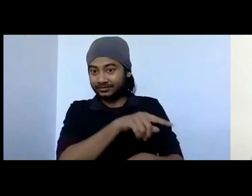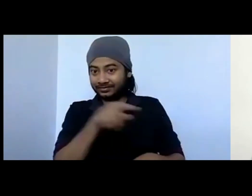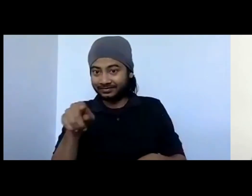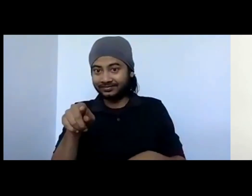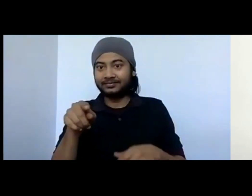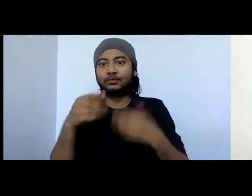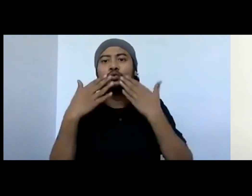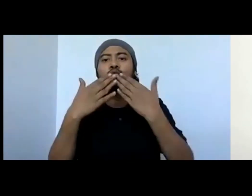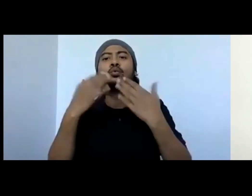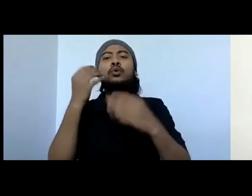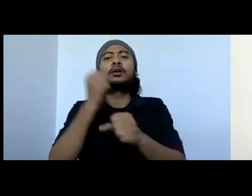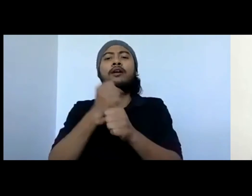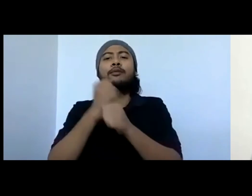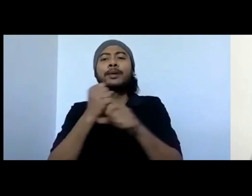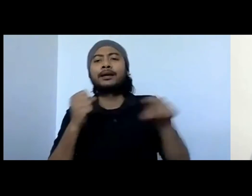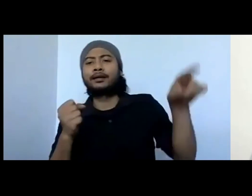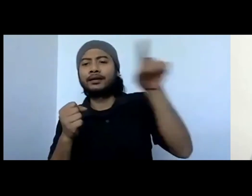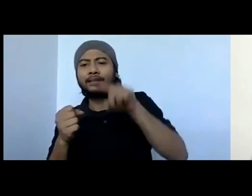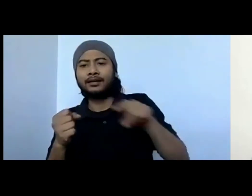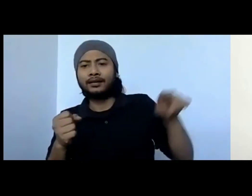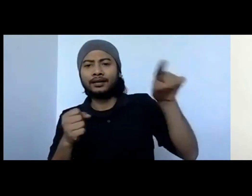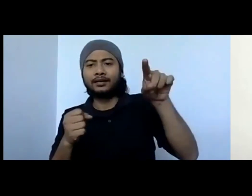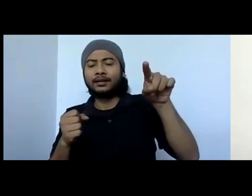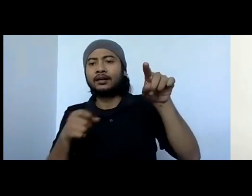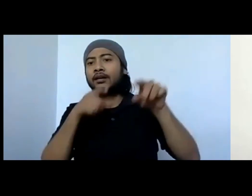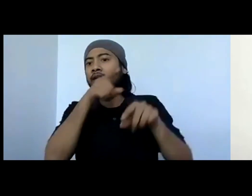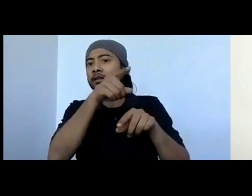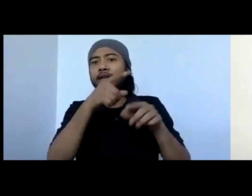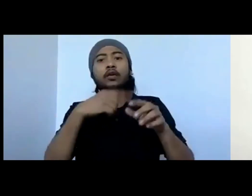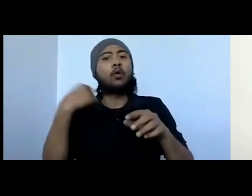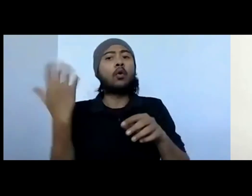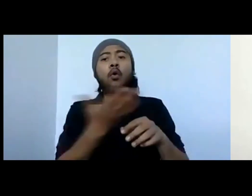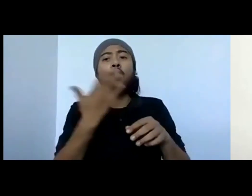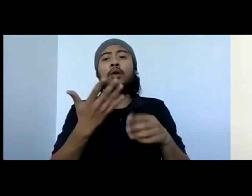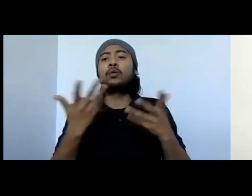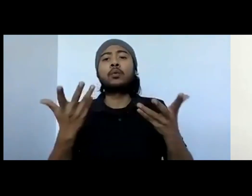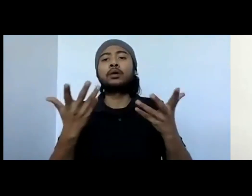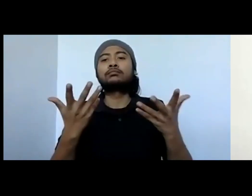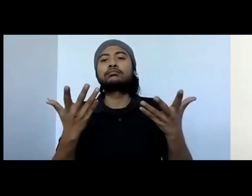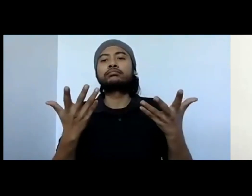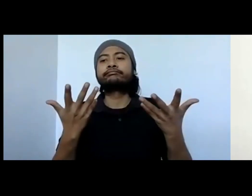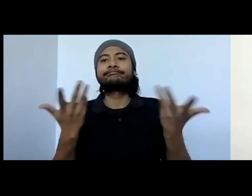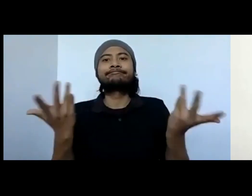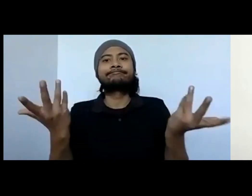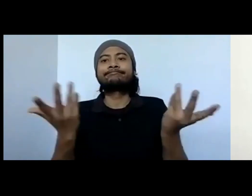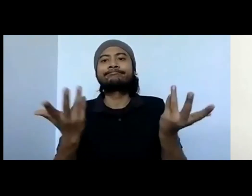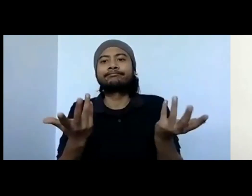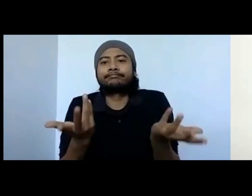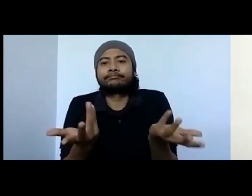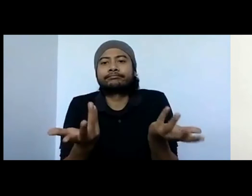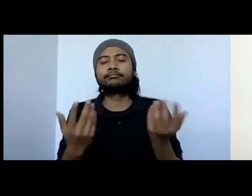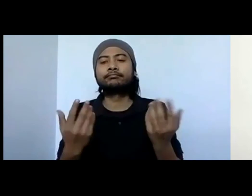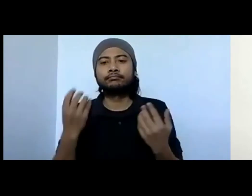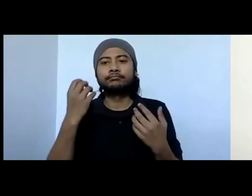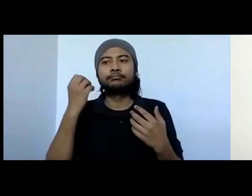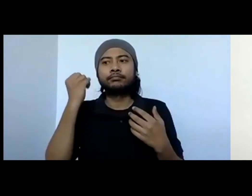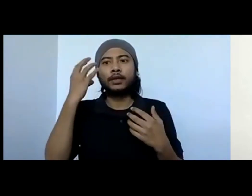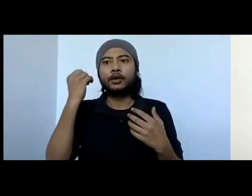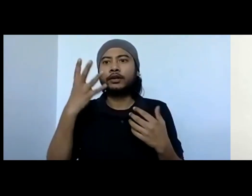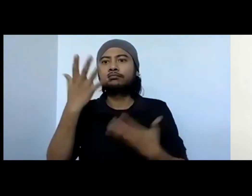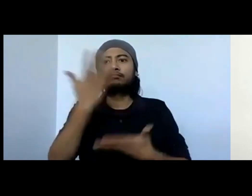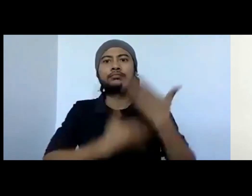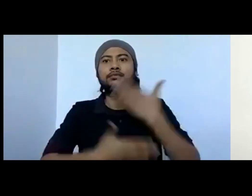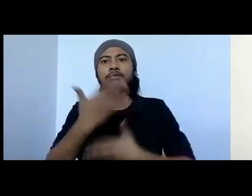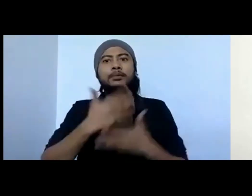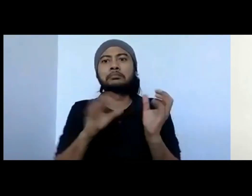schools, they're all mainstream schools. And government schools do give them, government and government-aided schools do give